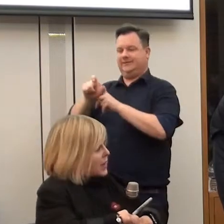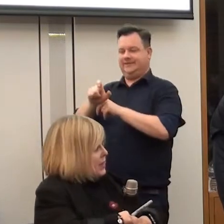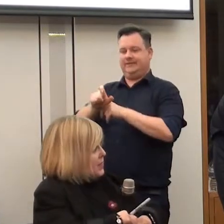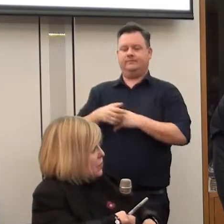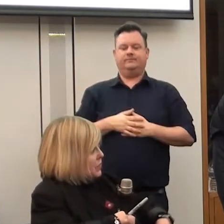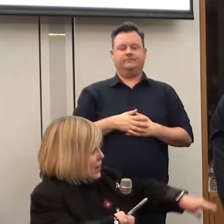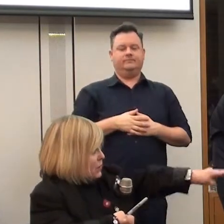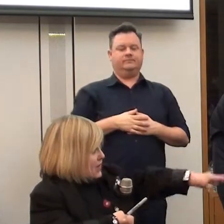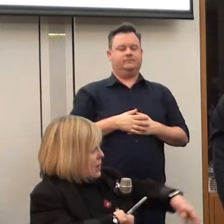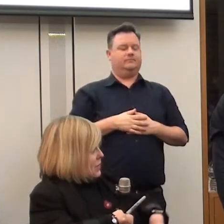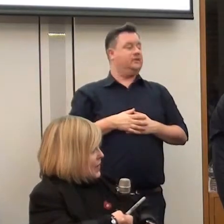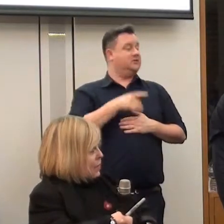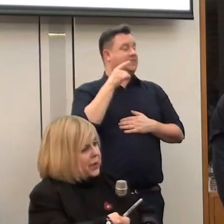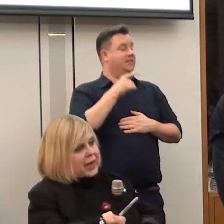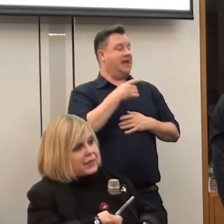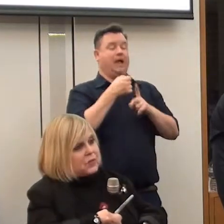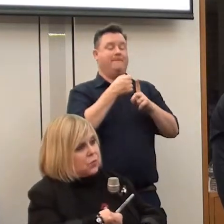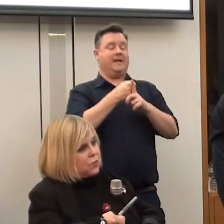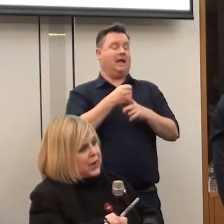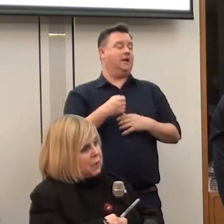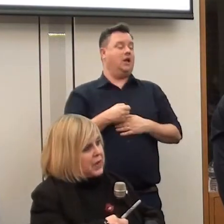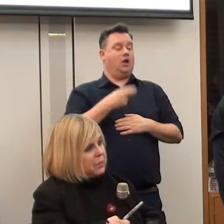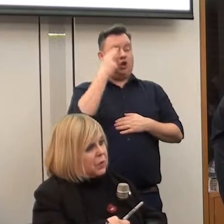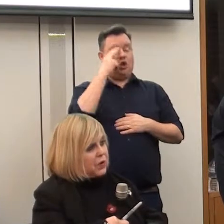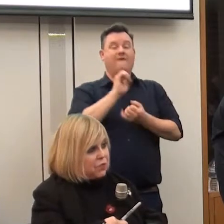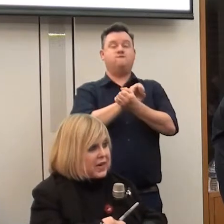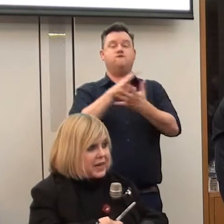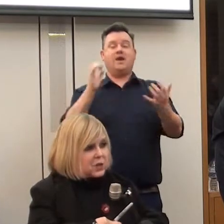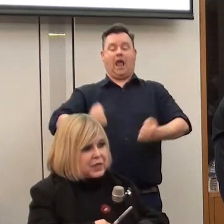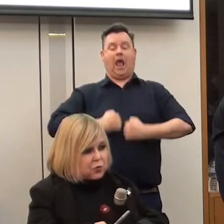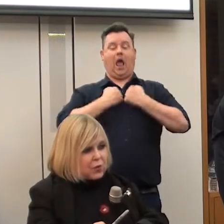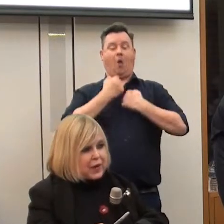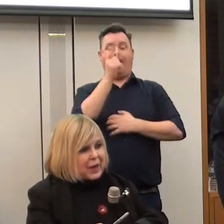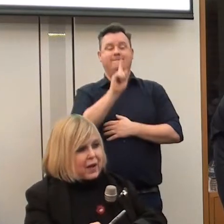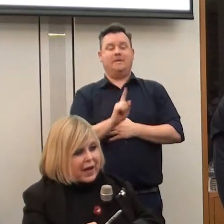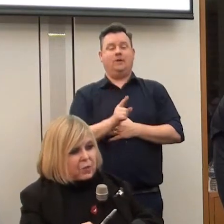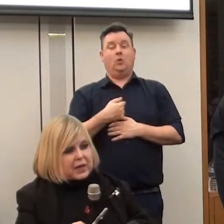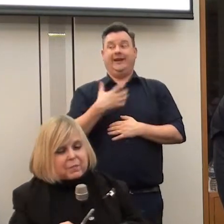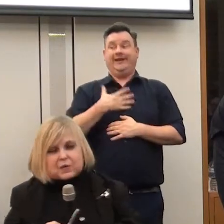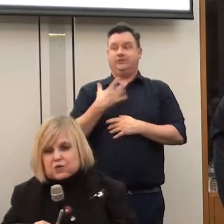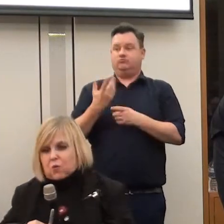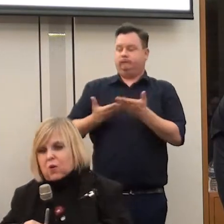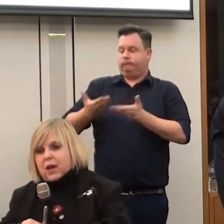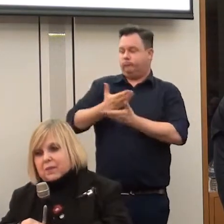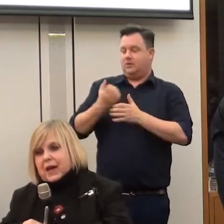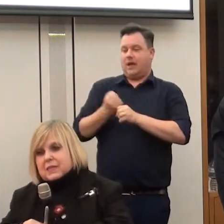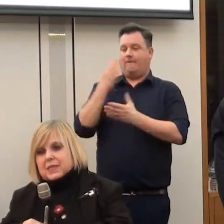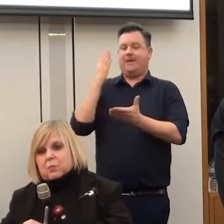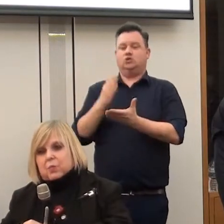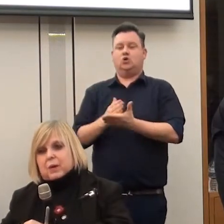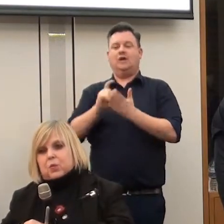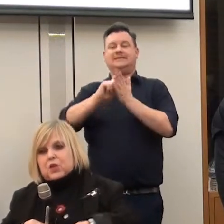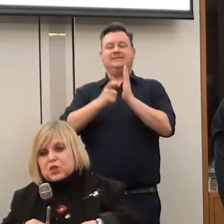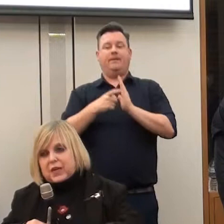belong. So that was a campaign that was called Free Our People. And we really need to be talking about how we can make sure that